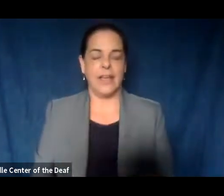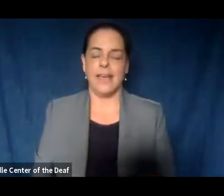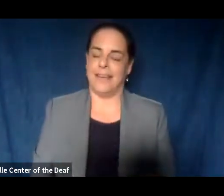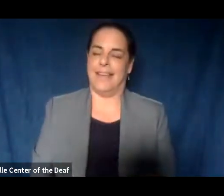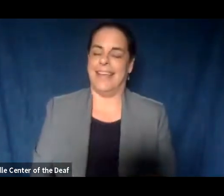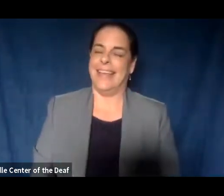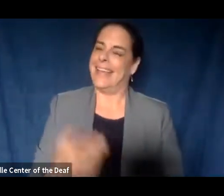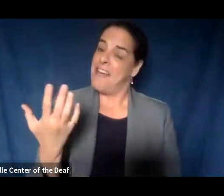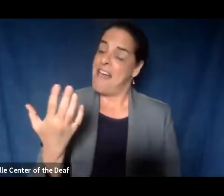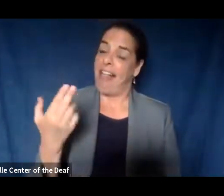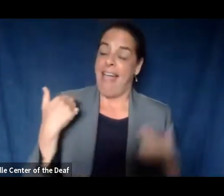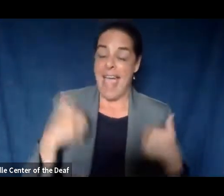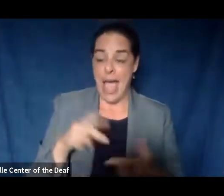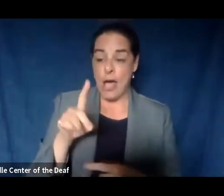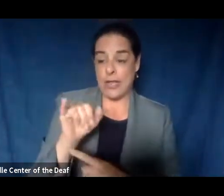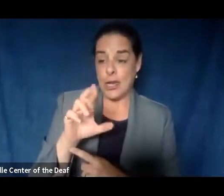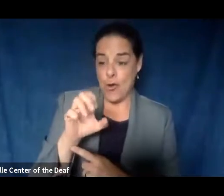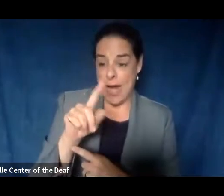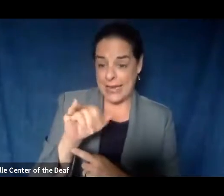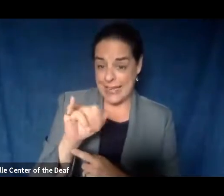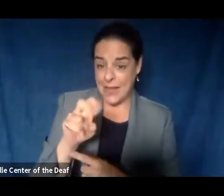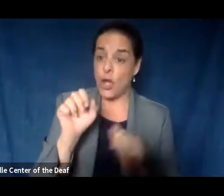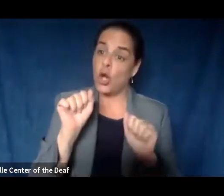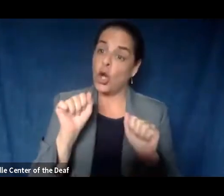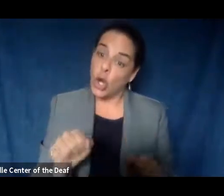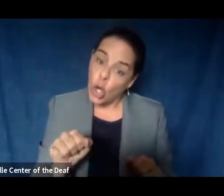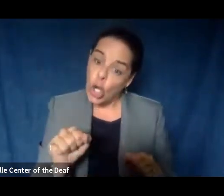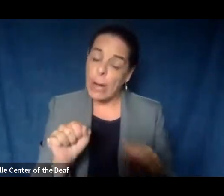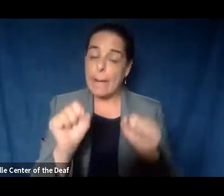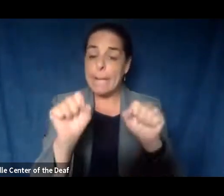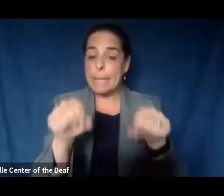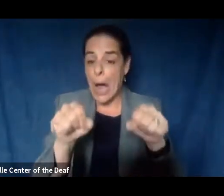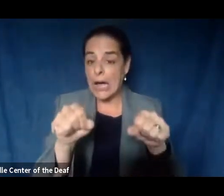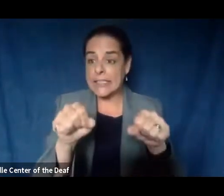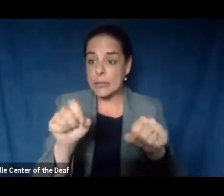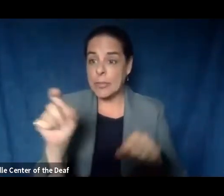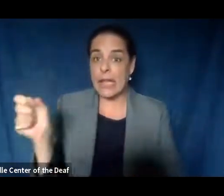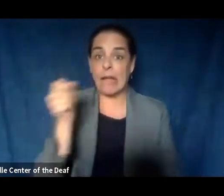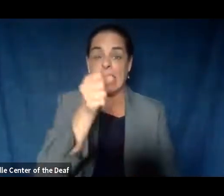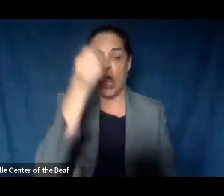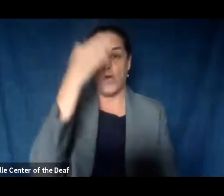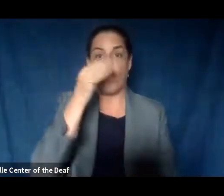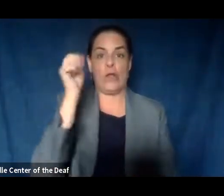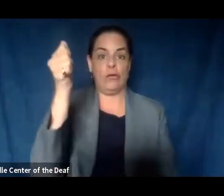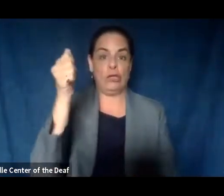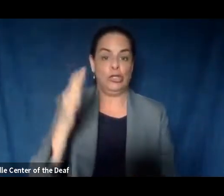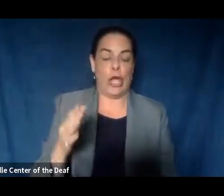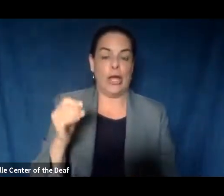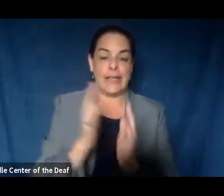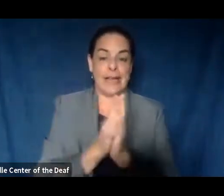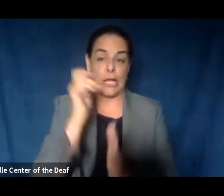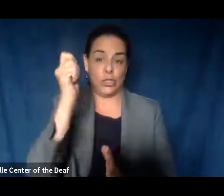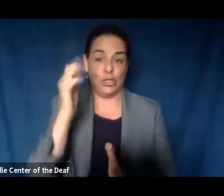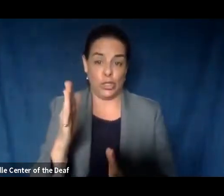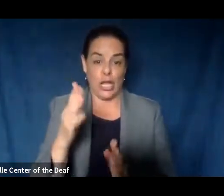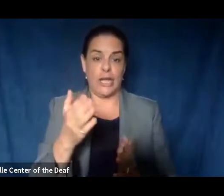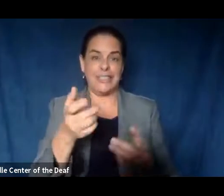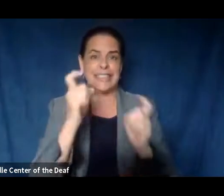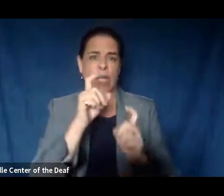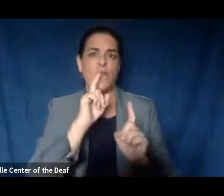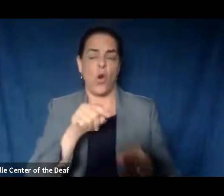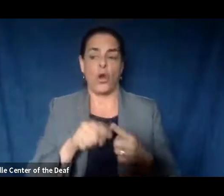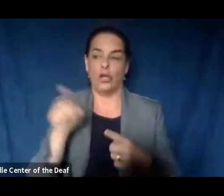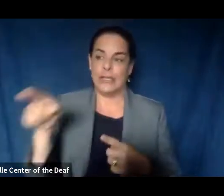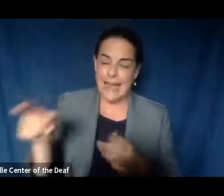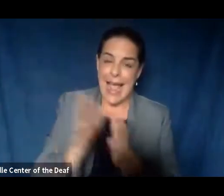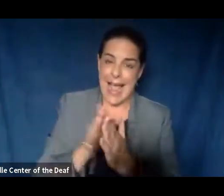A health directive can potentially result in going before a judge and asking the judge to grant an order to tell somebody to do